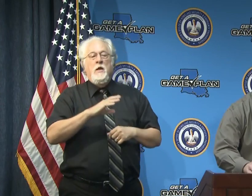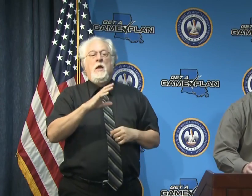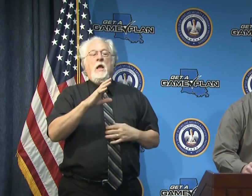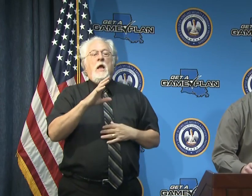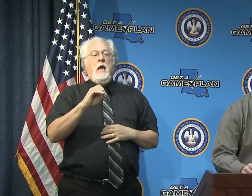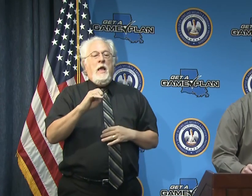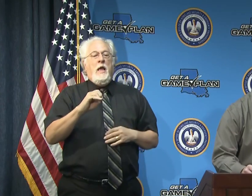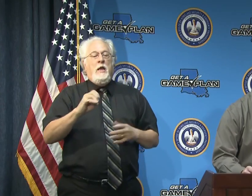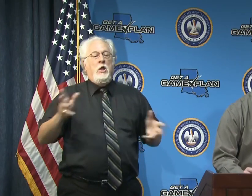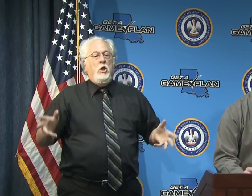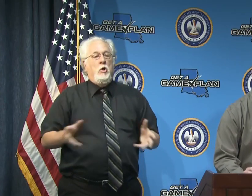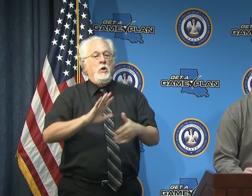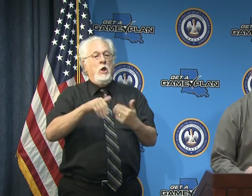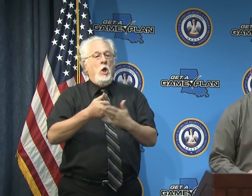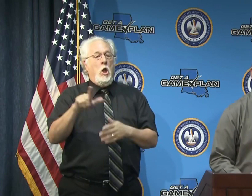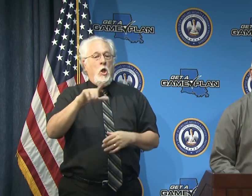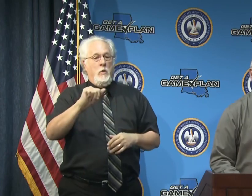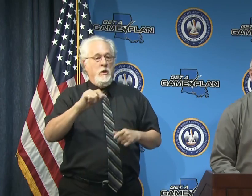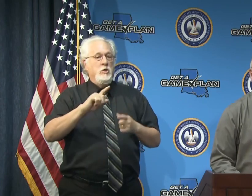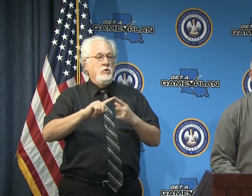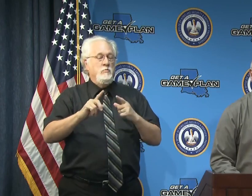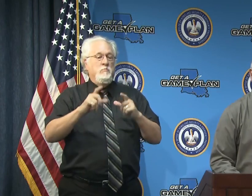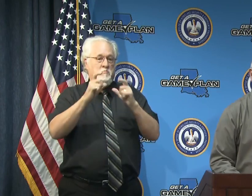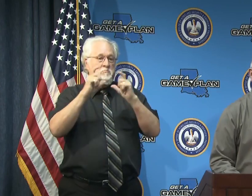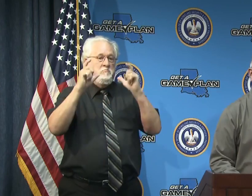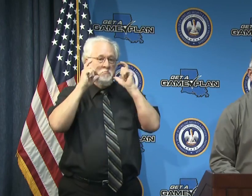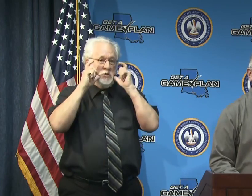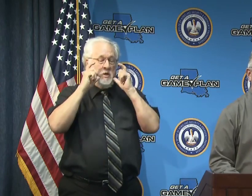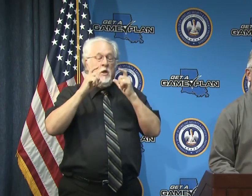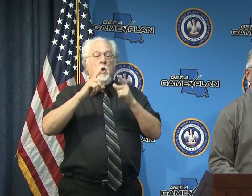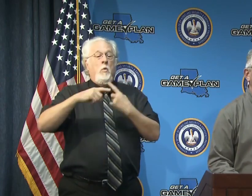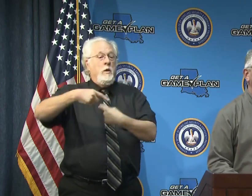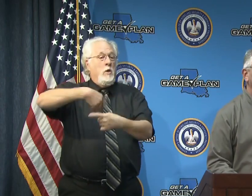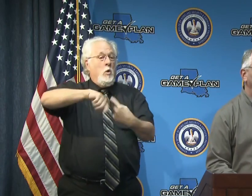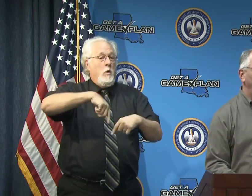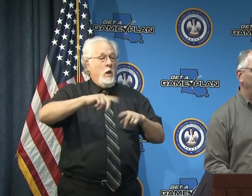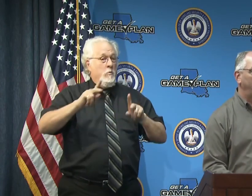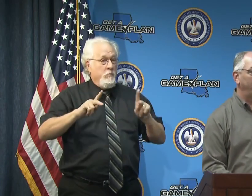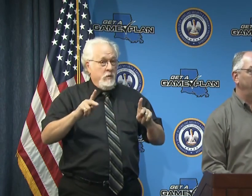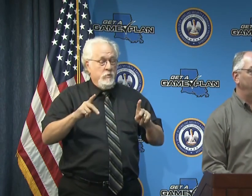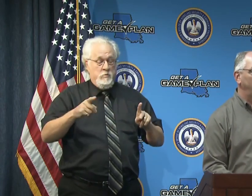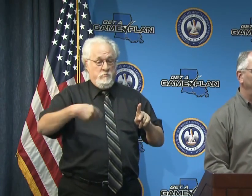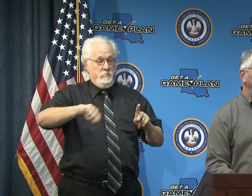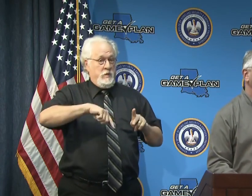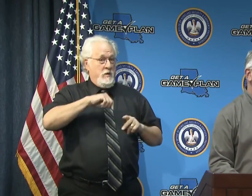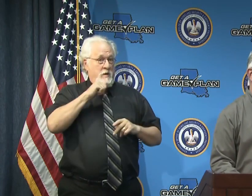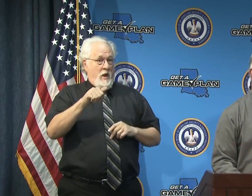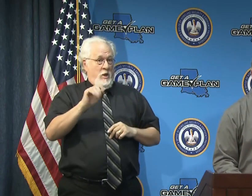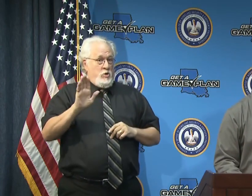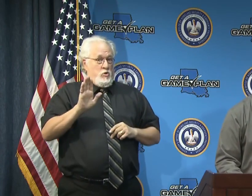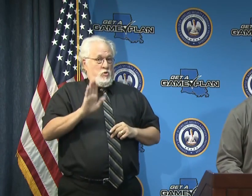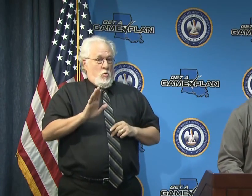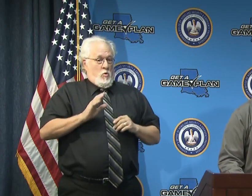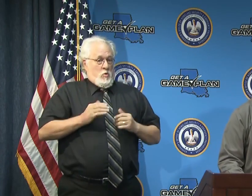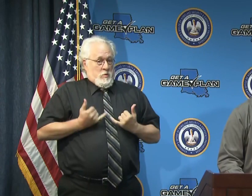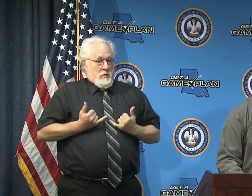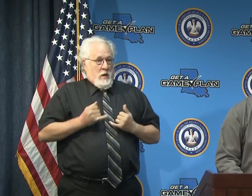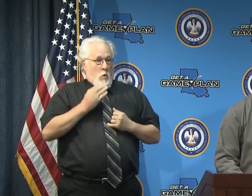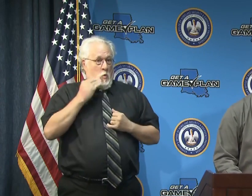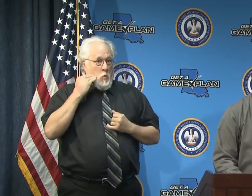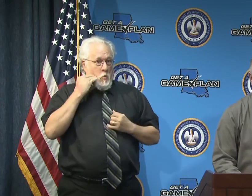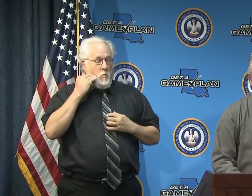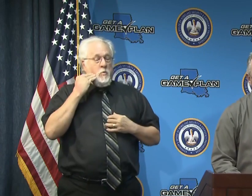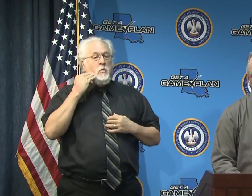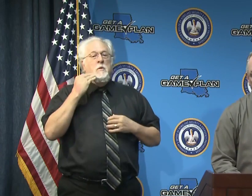encouraging all Louisianas to mask up anytime that you are around people who are not in your immediate household